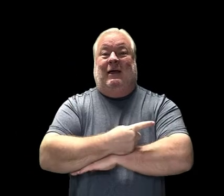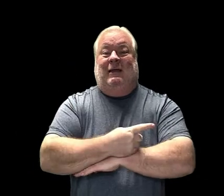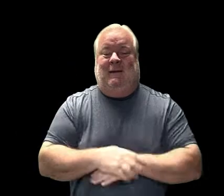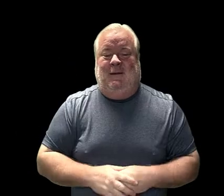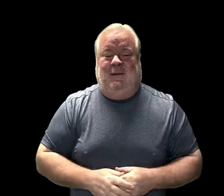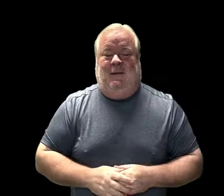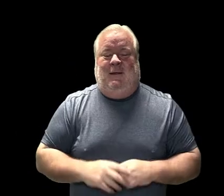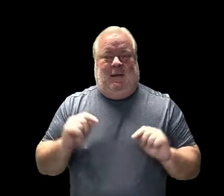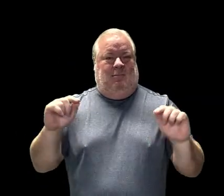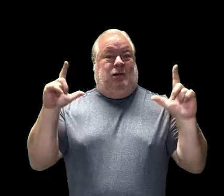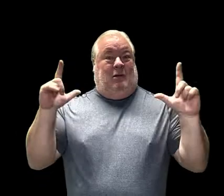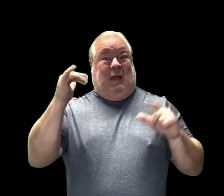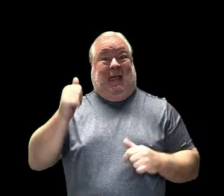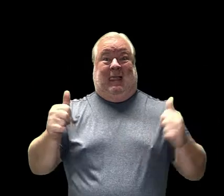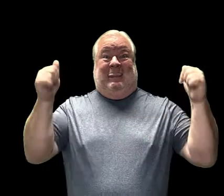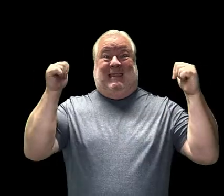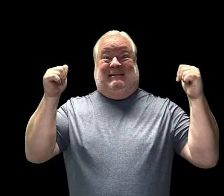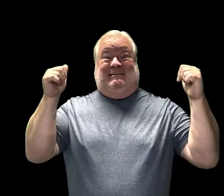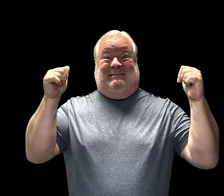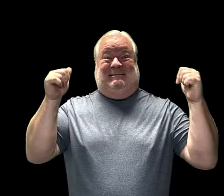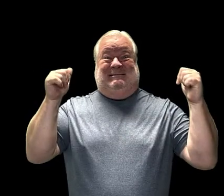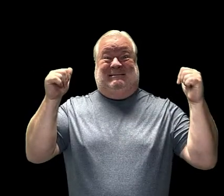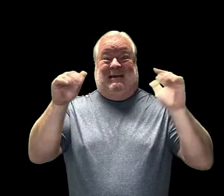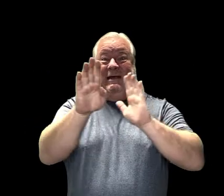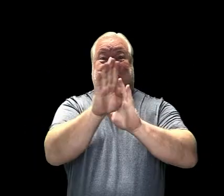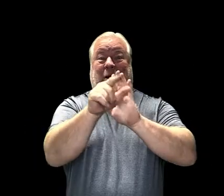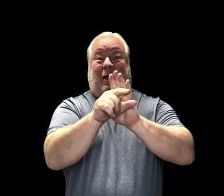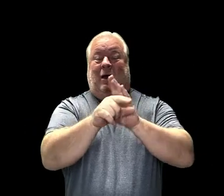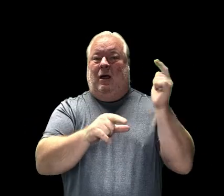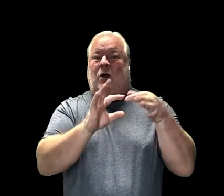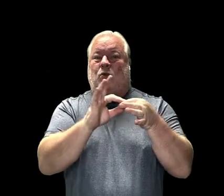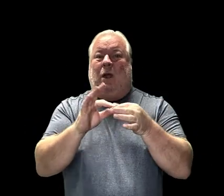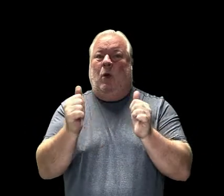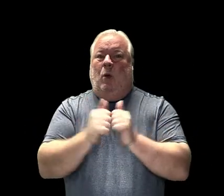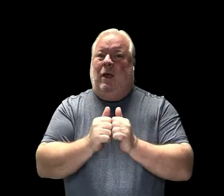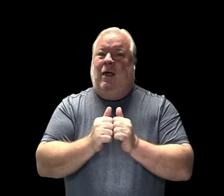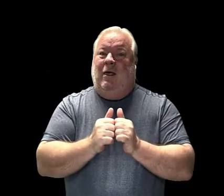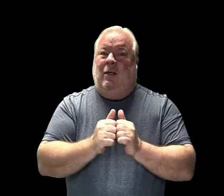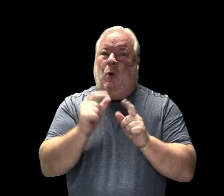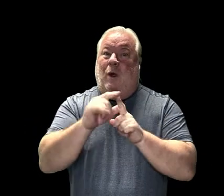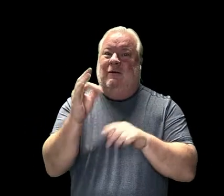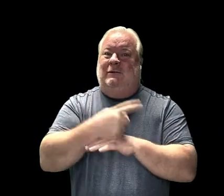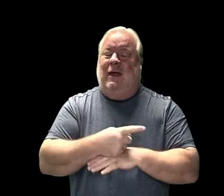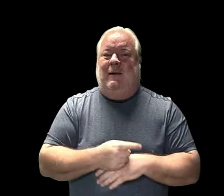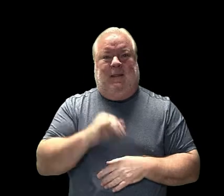Gotta have my background because you'll understand it's a complicated word. It is not